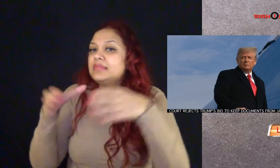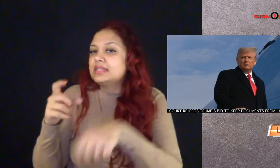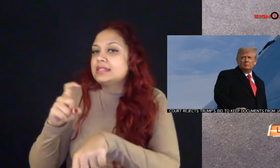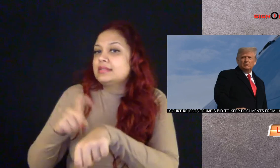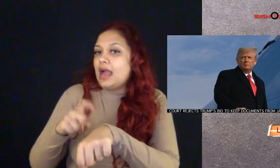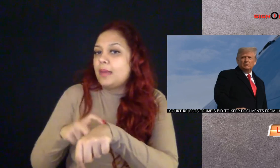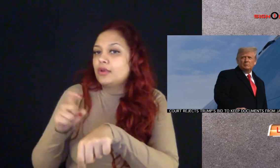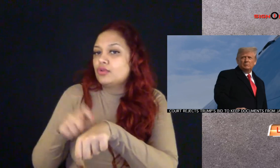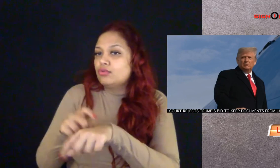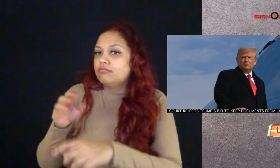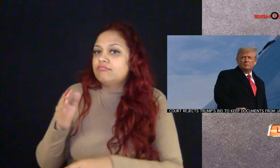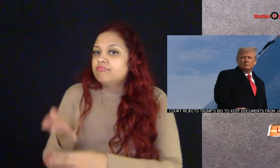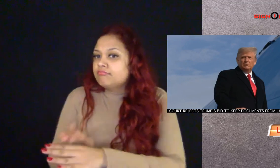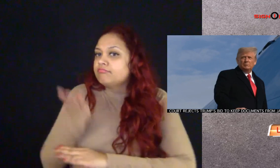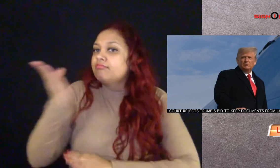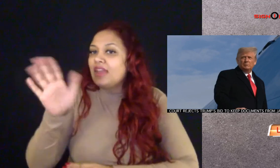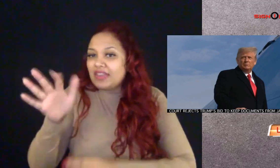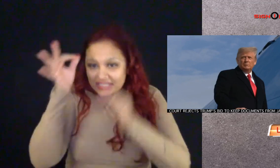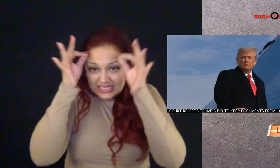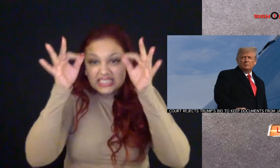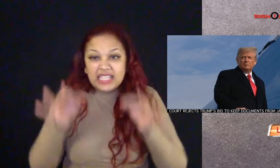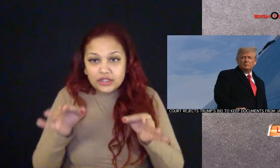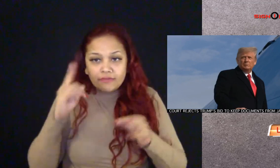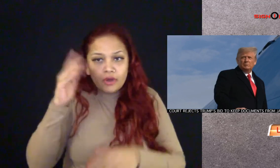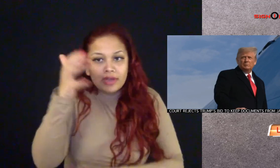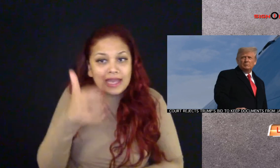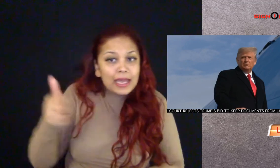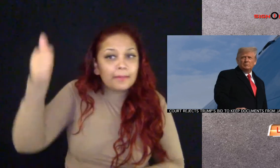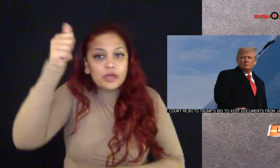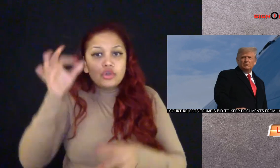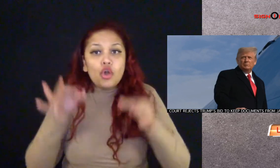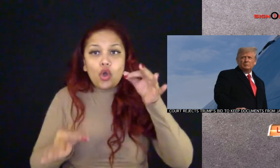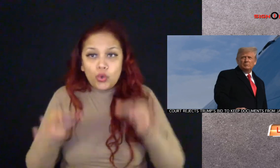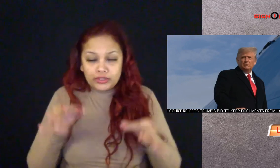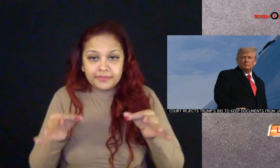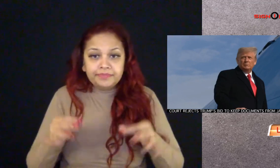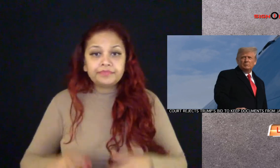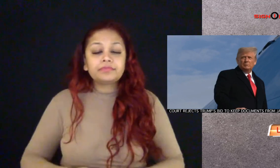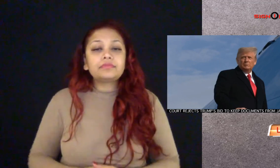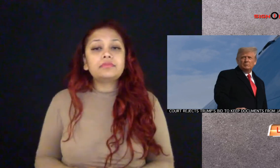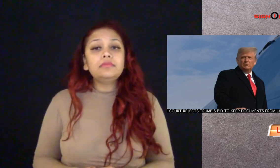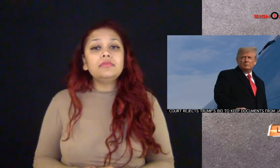Capitol, but they will give Trump's team time to appeal their decision to the Supreme Court.